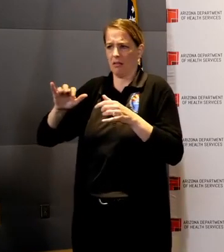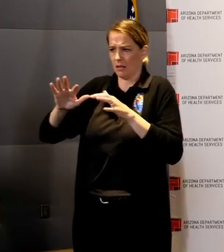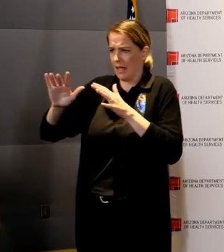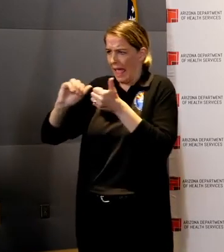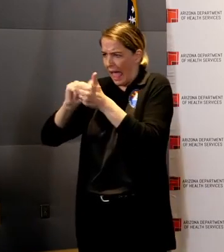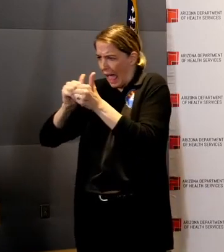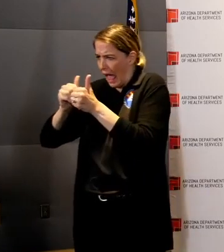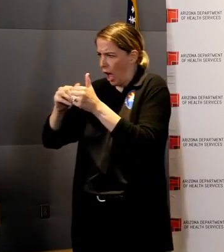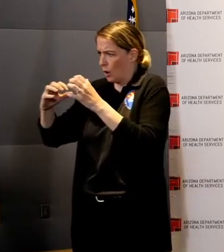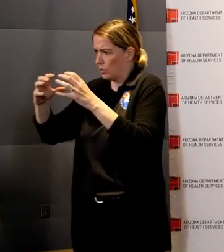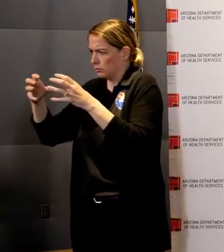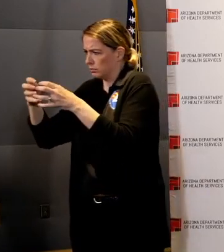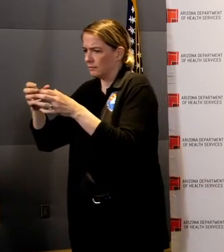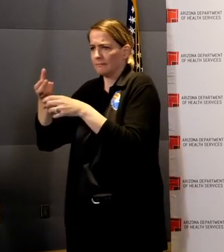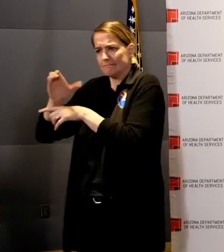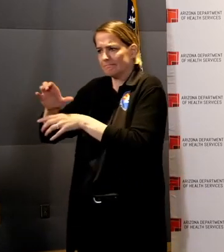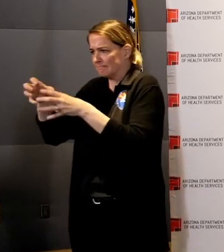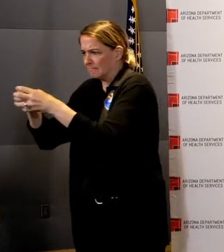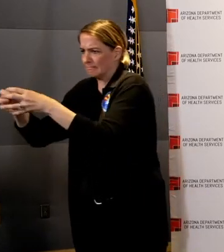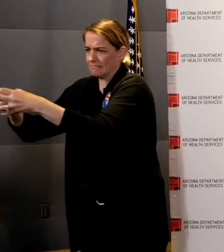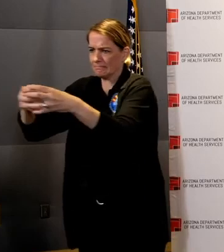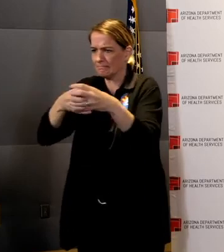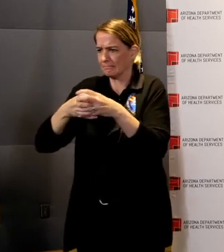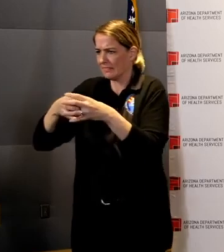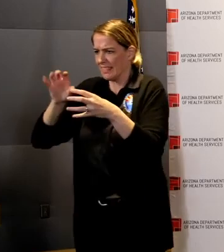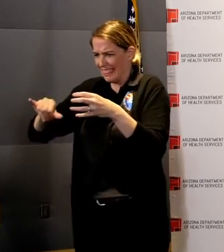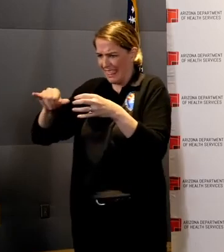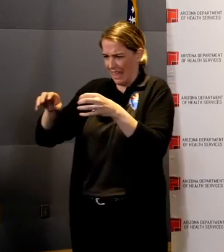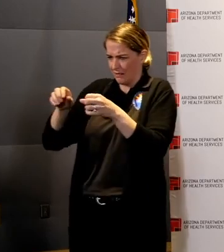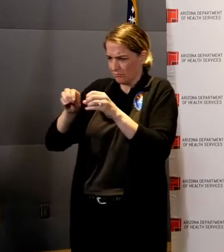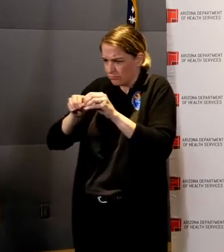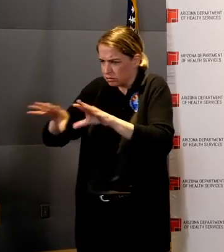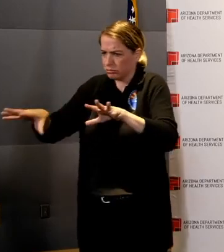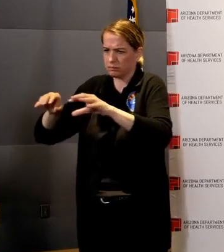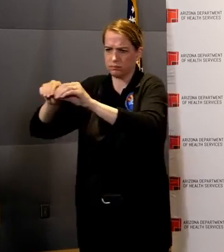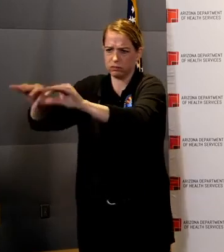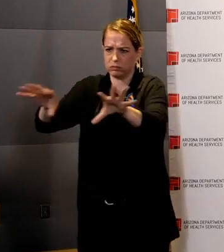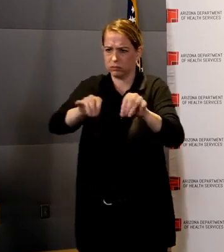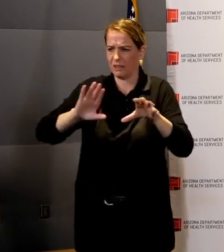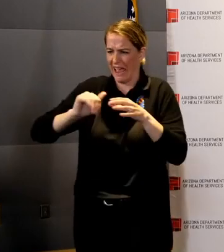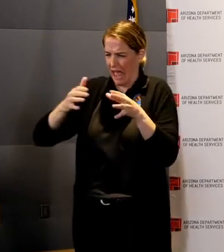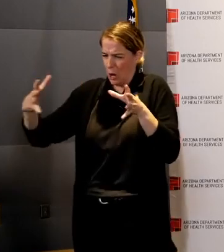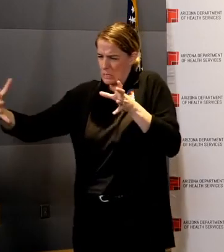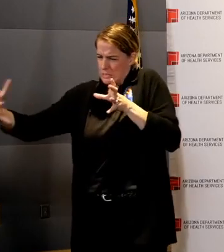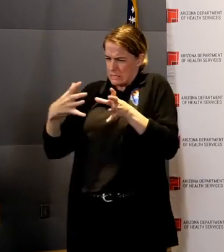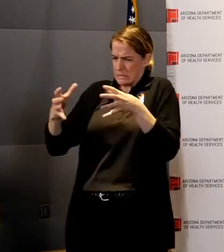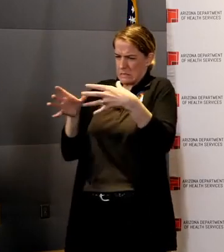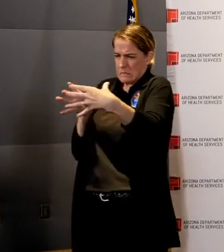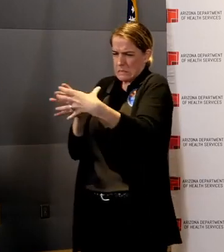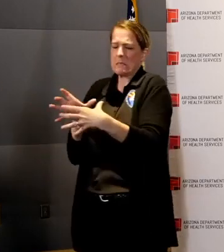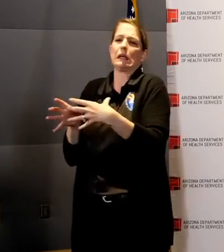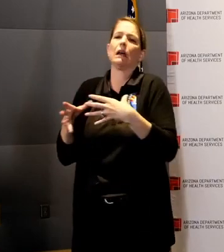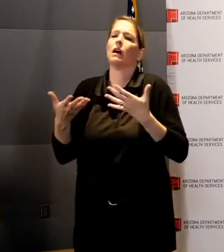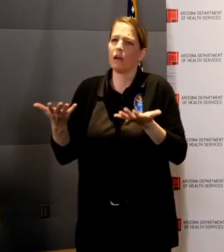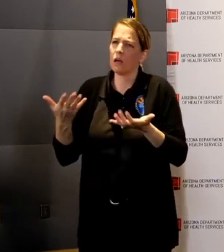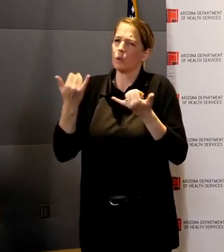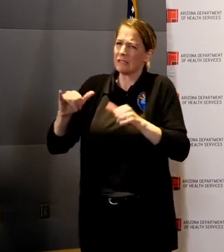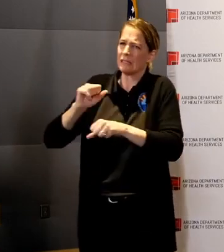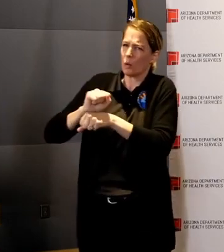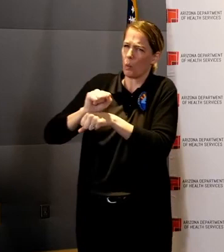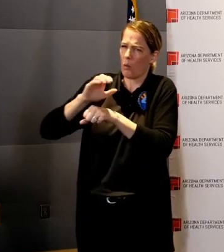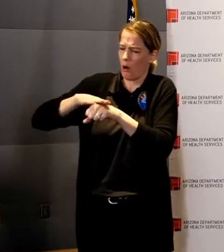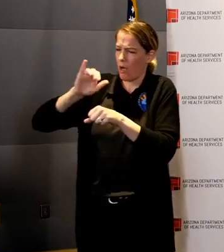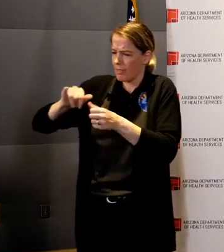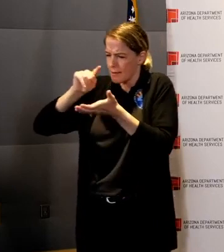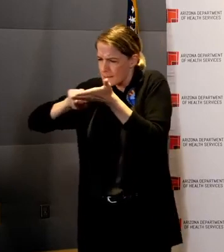containment at high risk areas. So if we have a case that might potentially, and I'm just giving an example